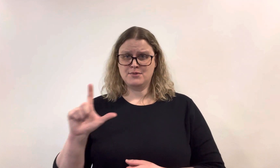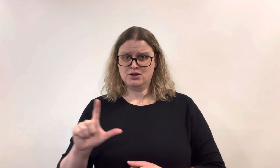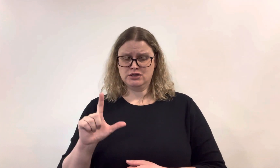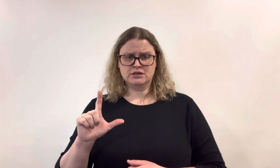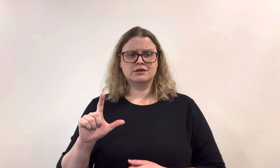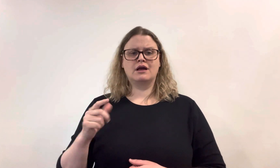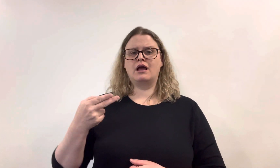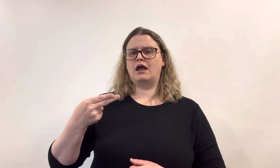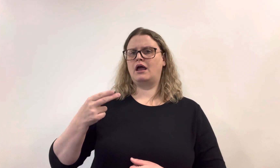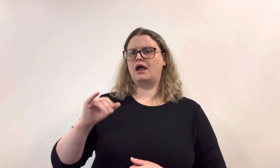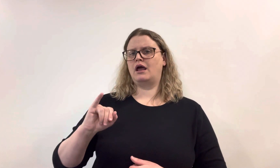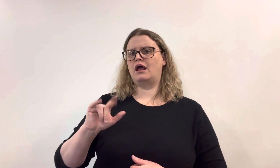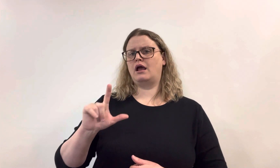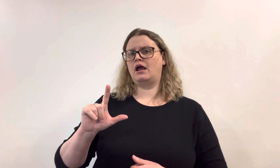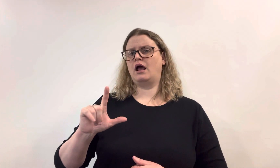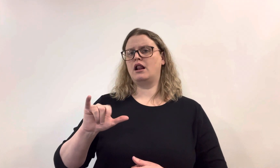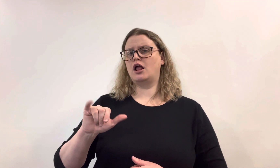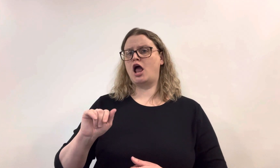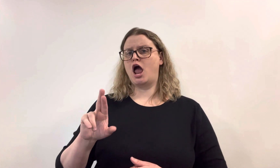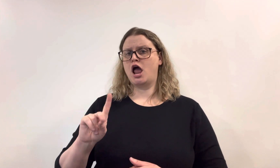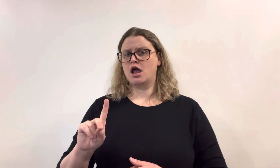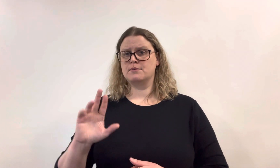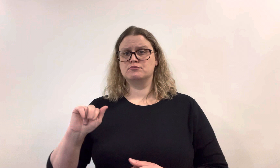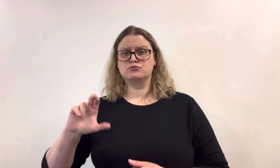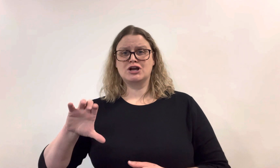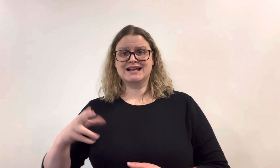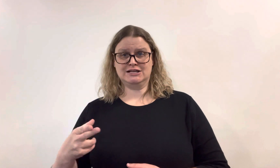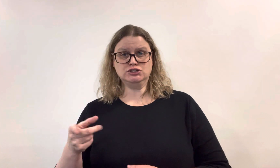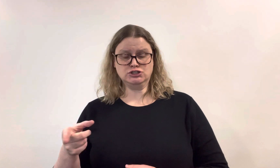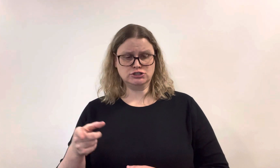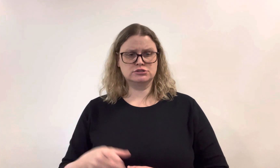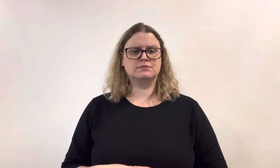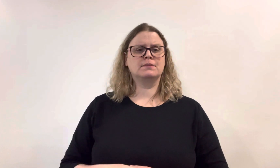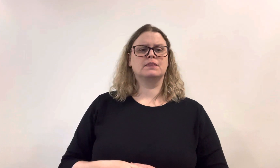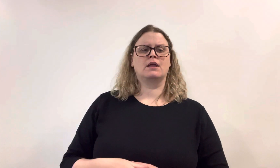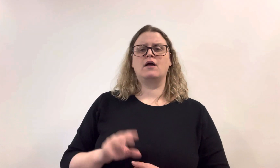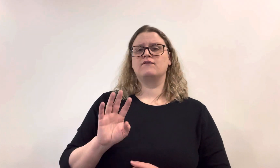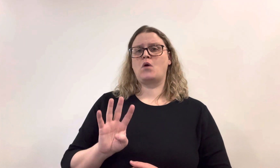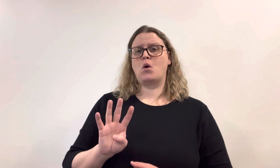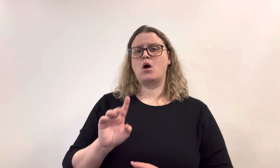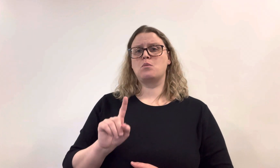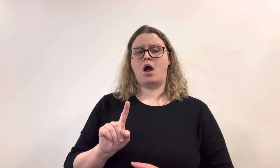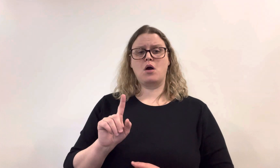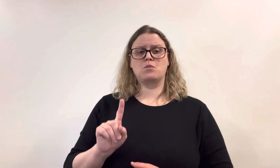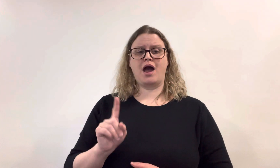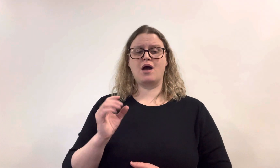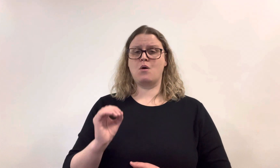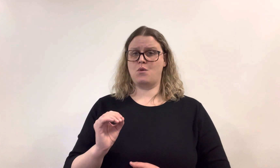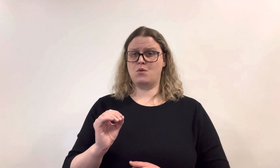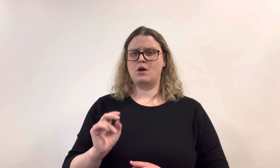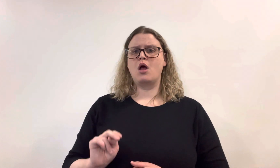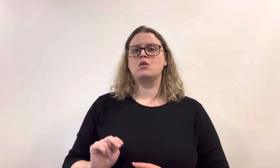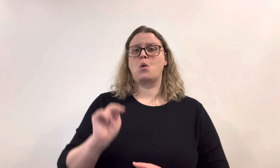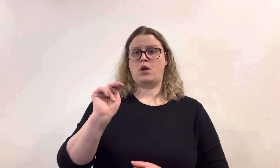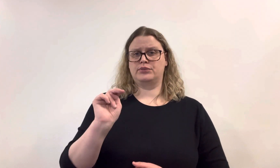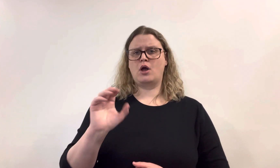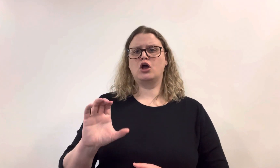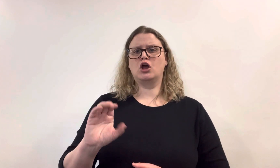Hilliard Branch 4110, North